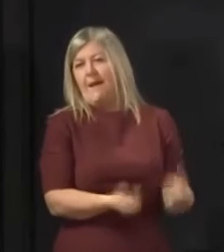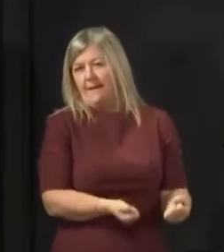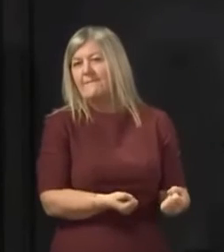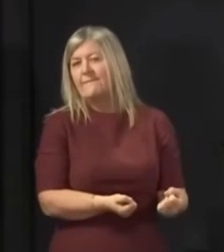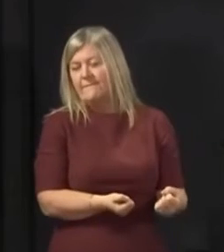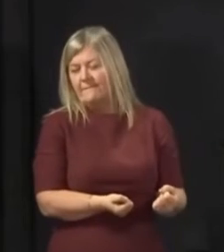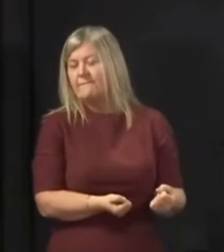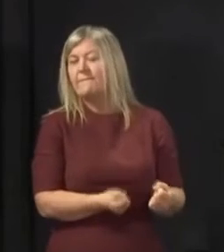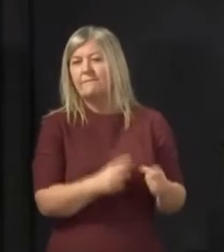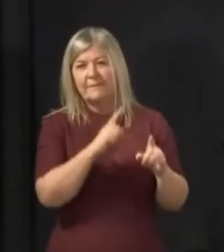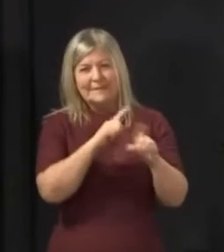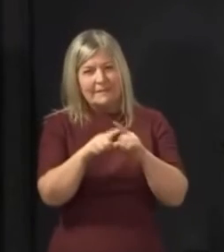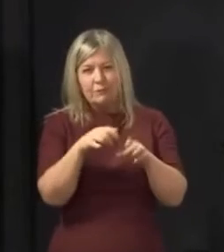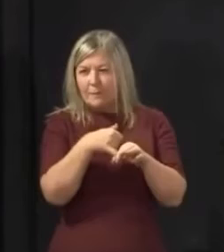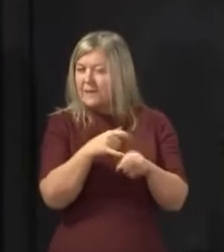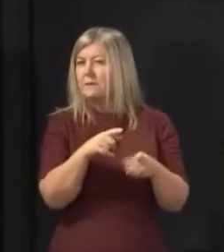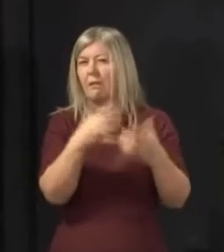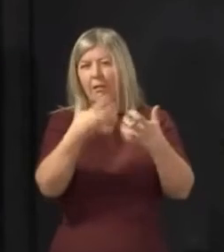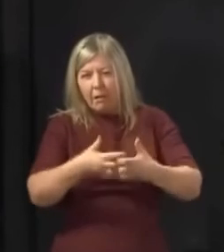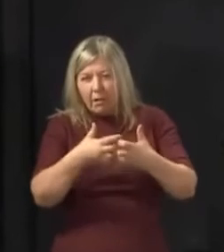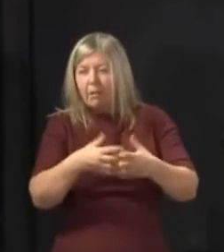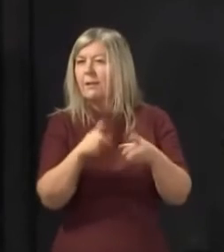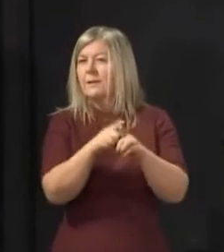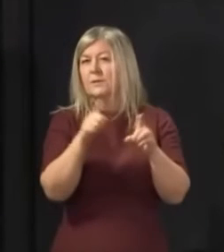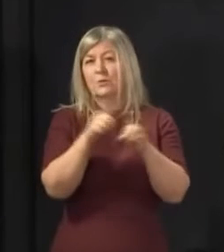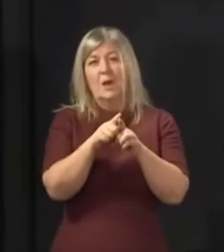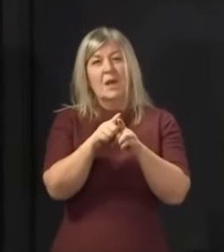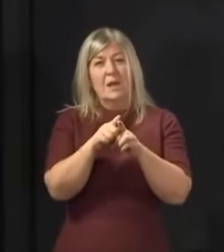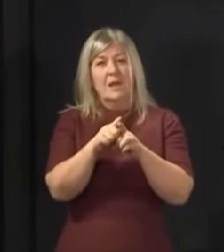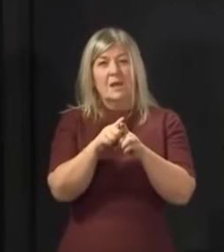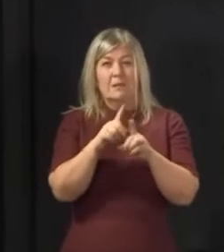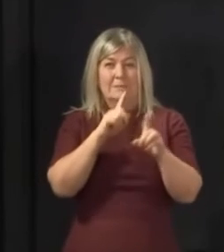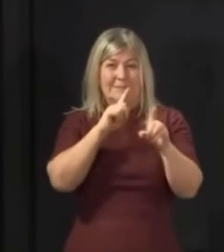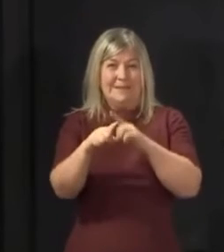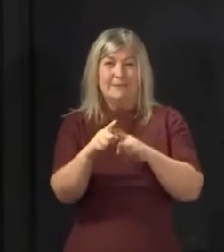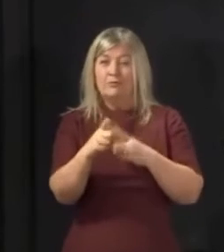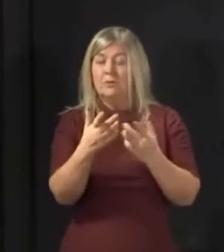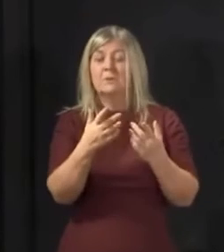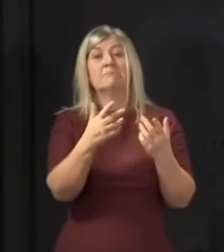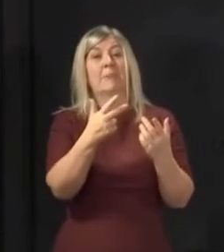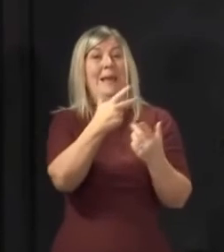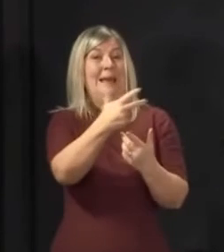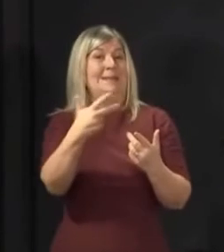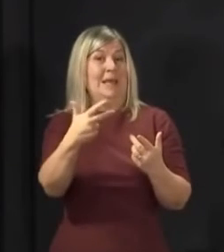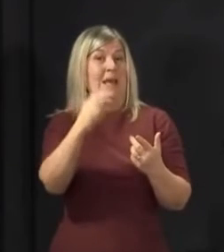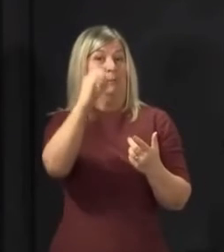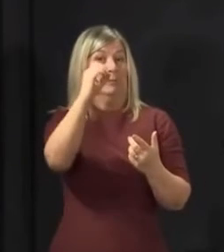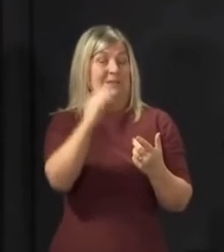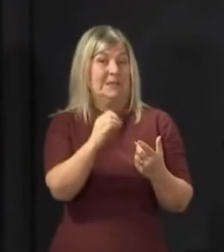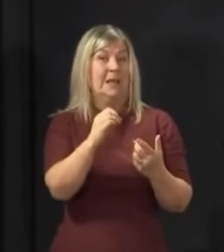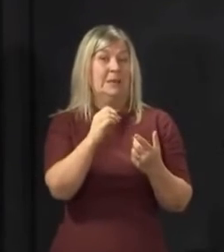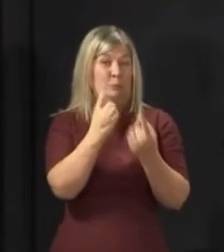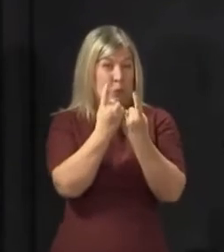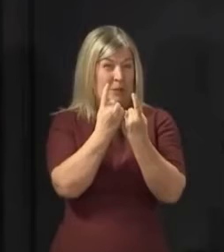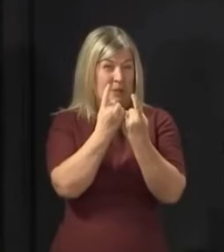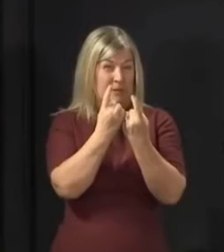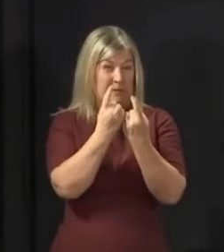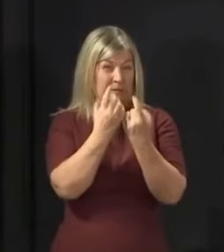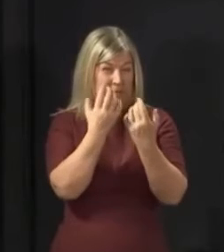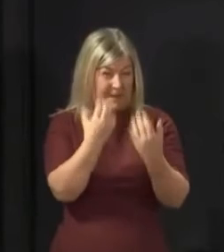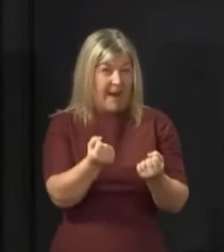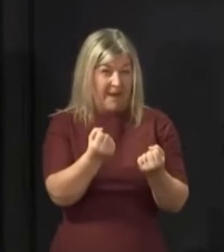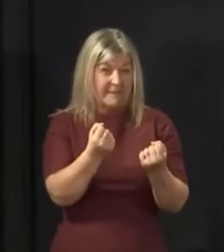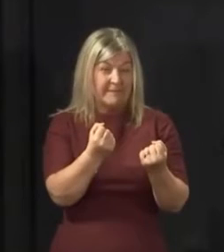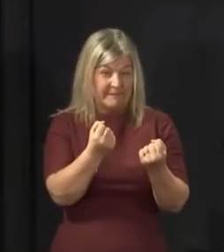of stocks of medical devices and clinical consumables. 88% of products are already at the target of six